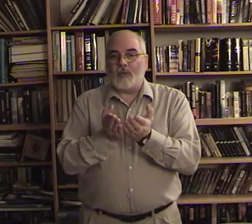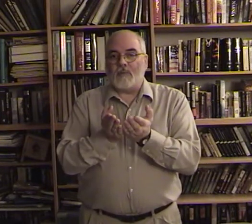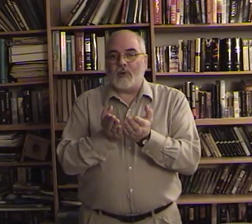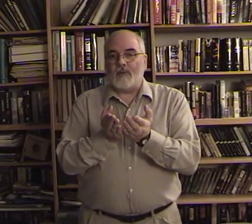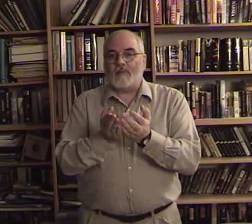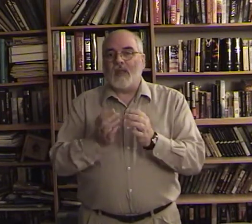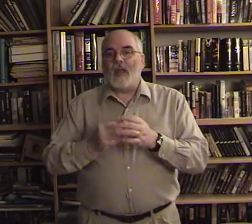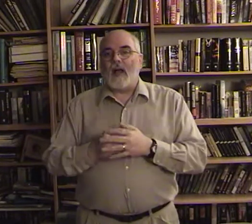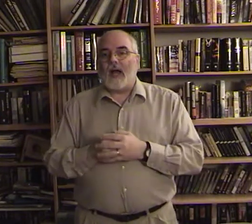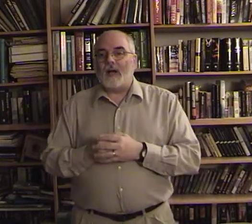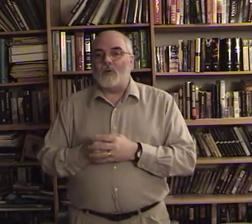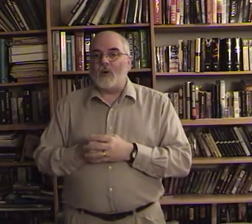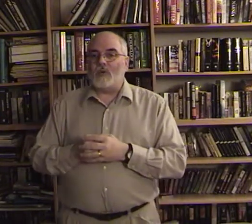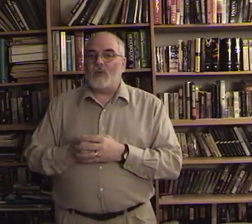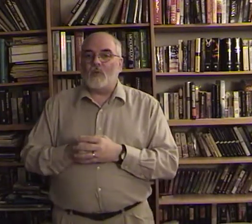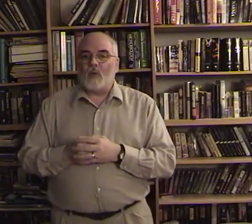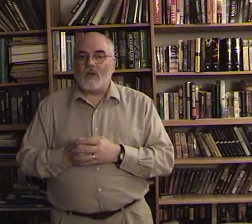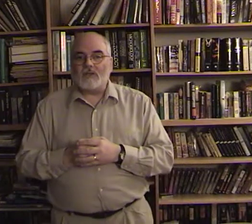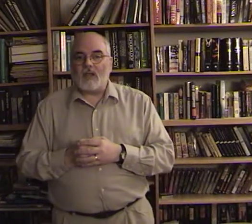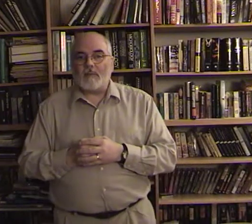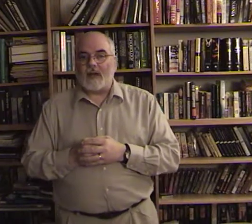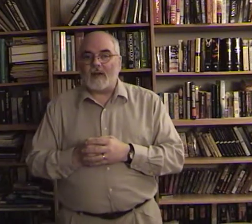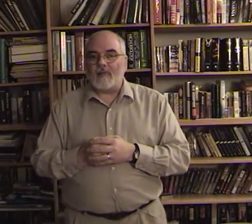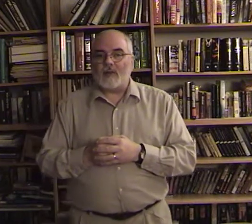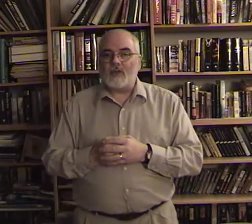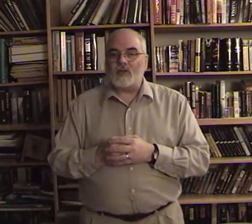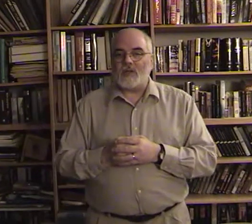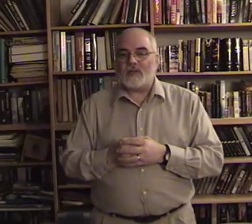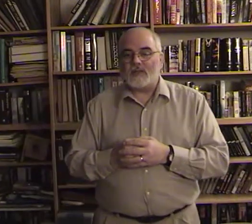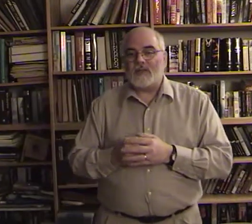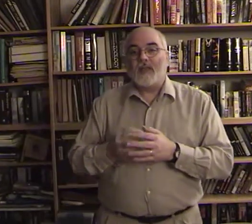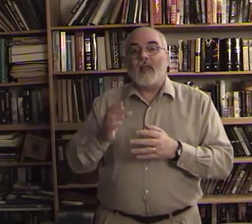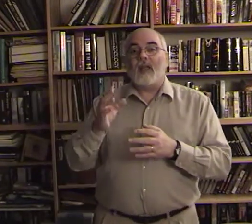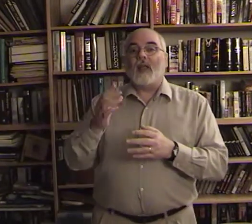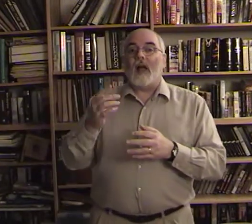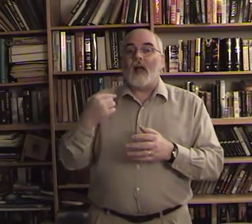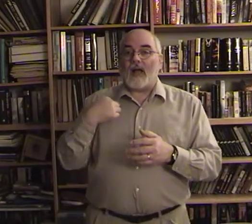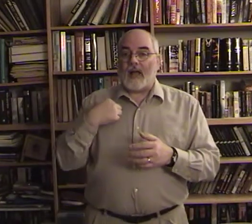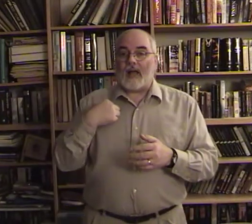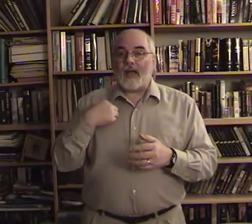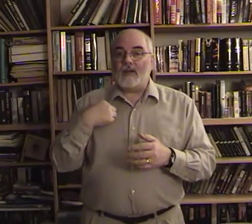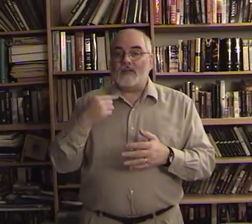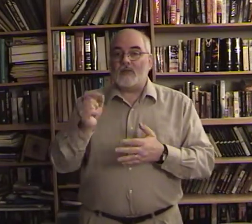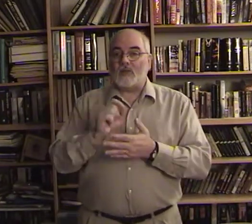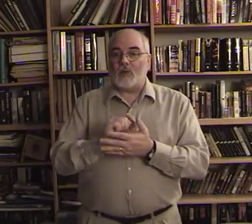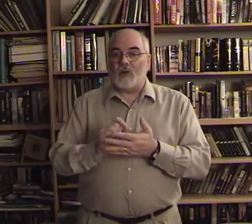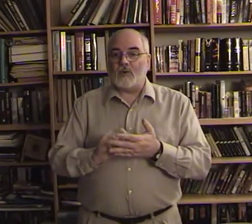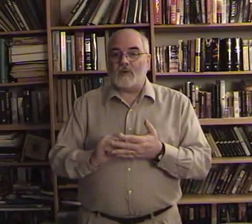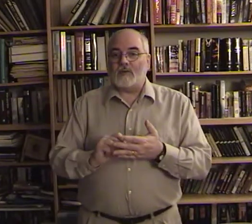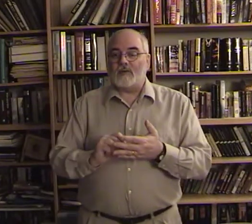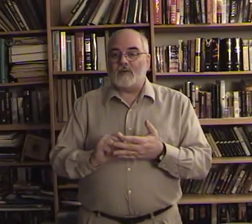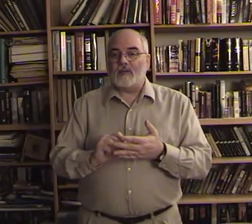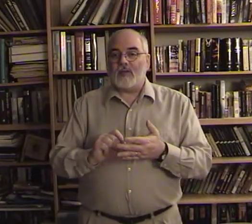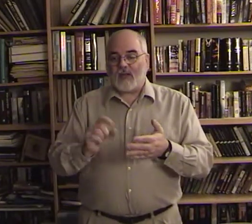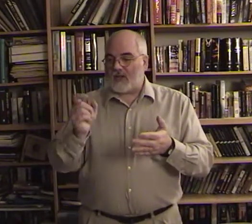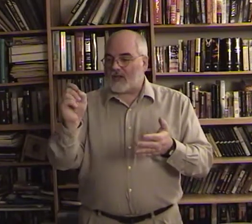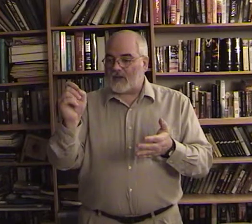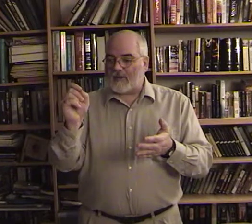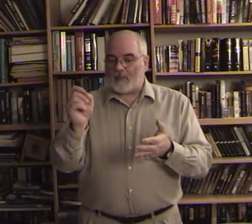a book i wrote was about everything jesus i wrote it's like you have a